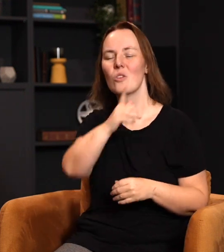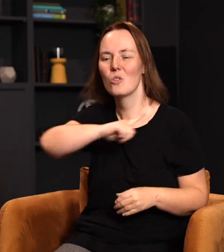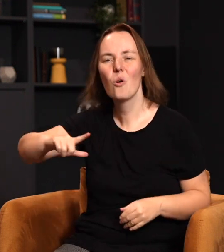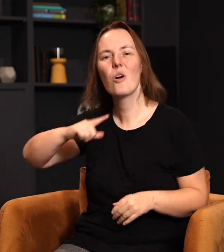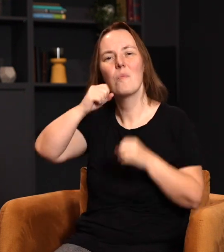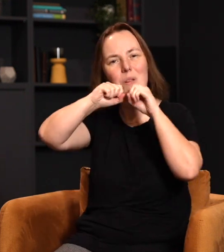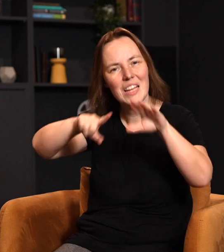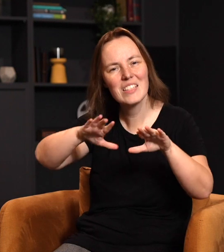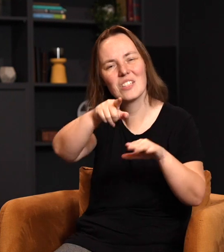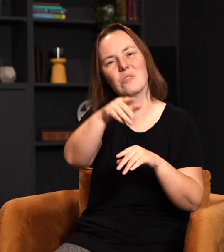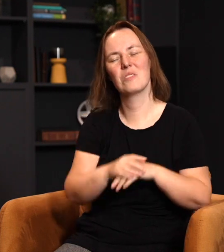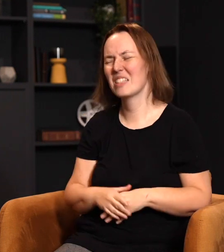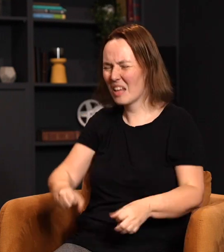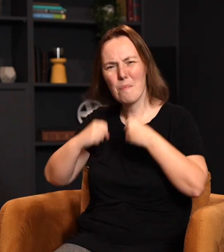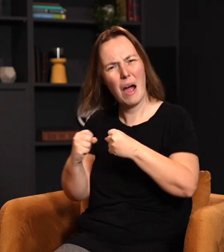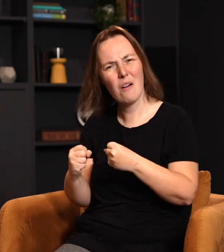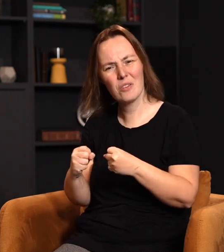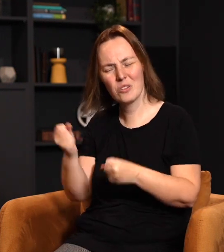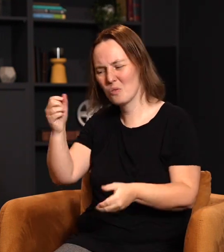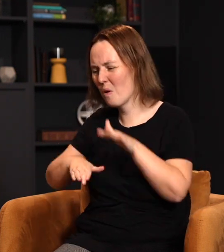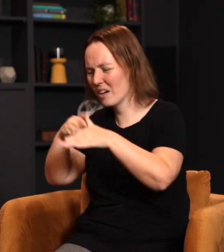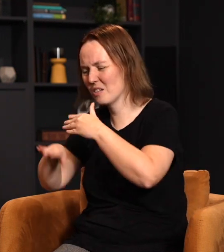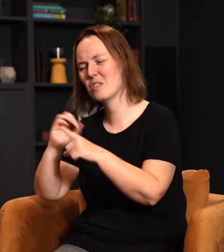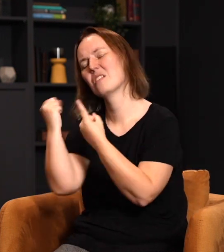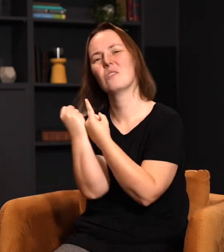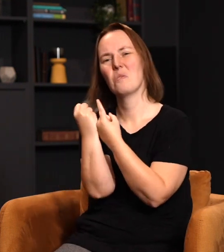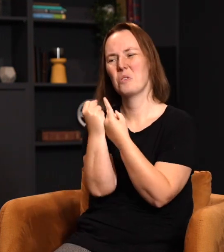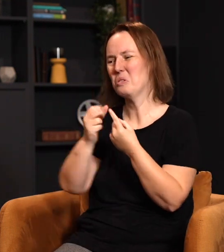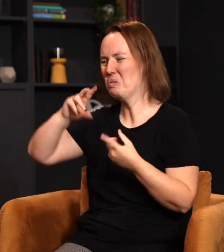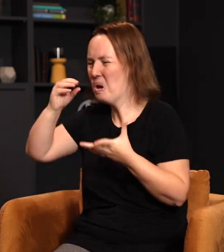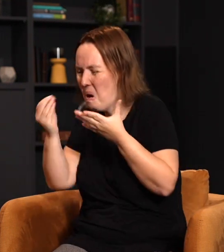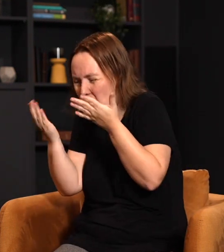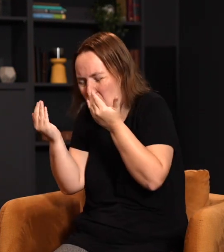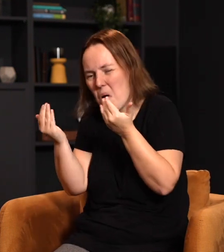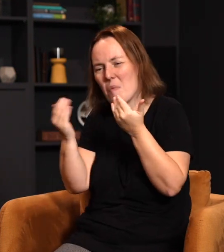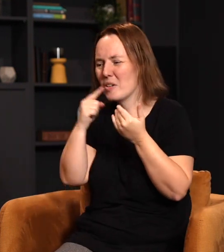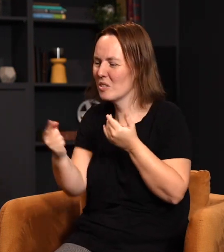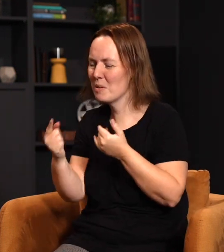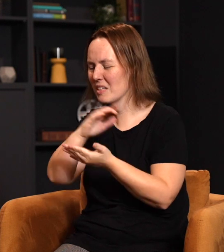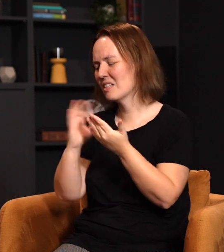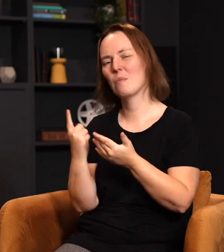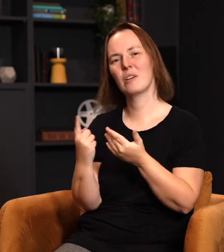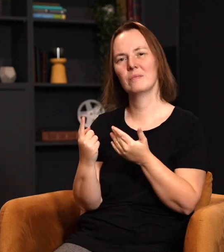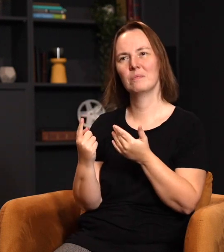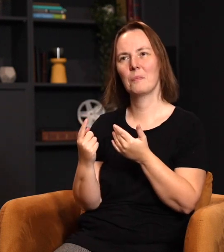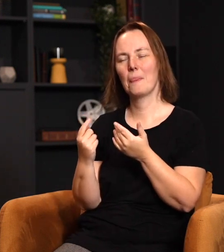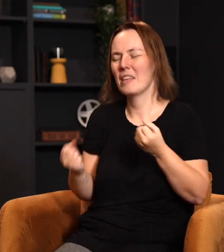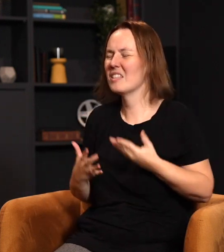The Lord bless you. Isn't that powerful? You walk into a situation where there's hopelessness. You speak to somebody and then